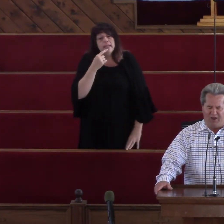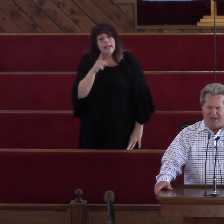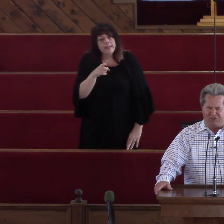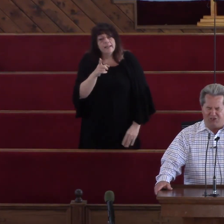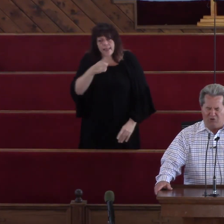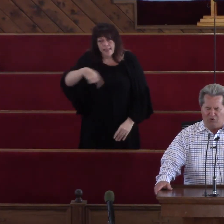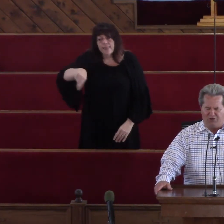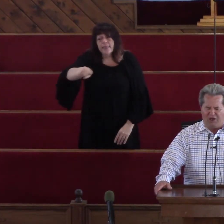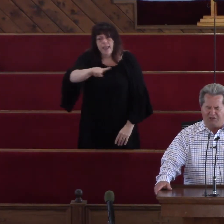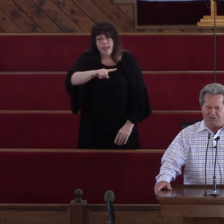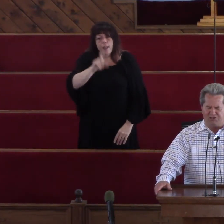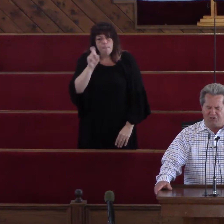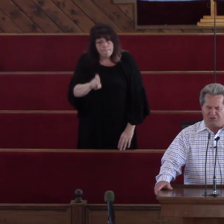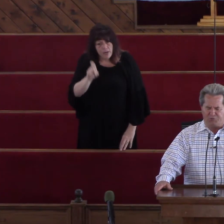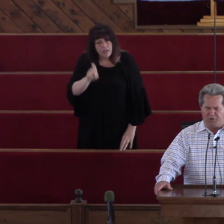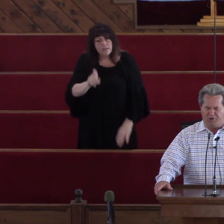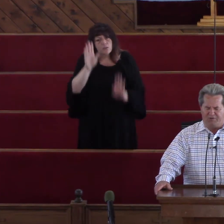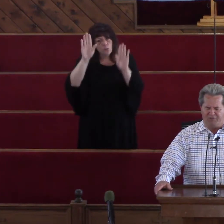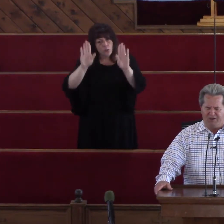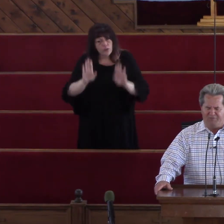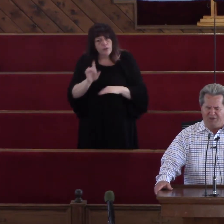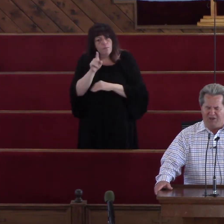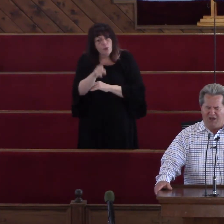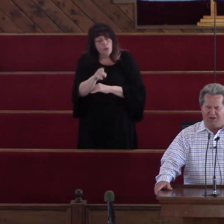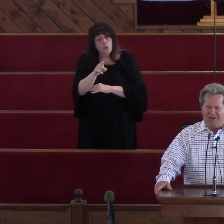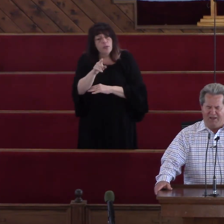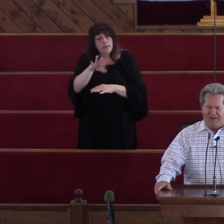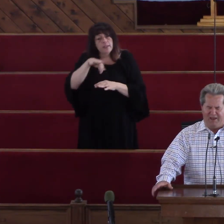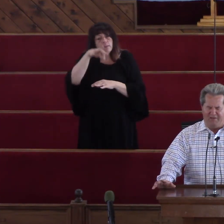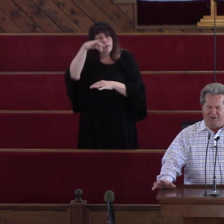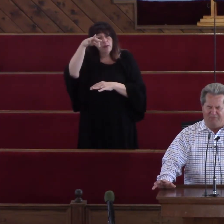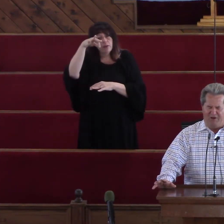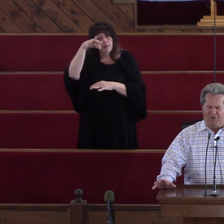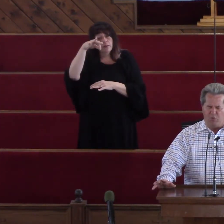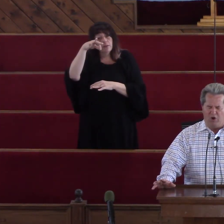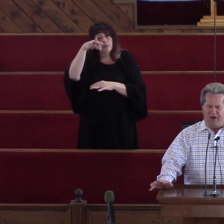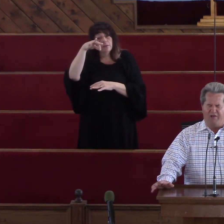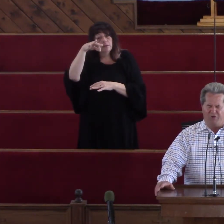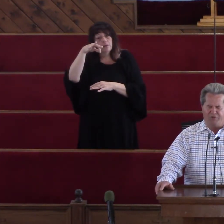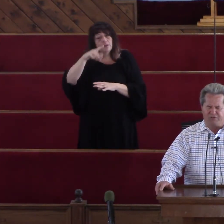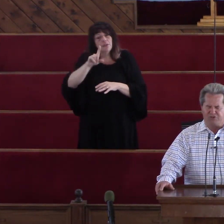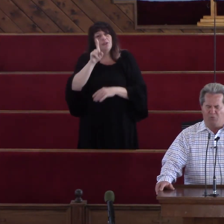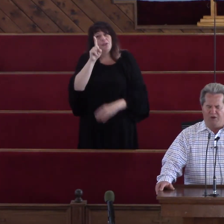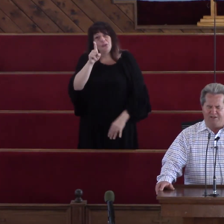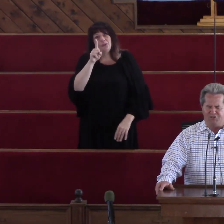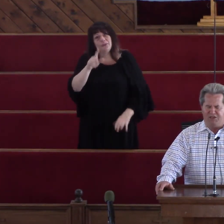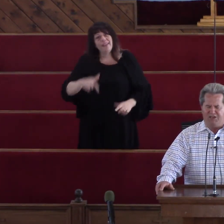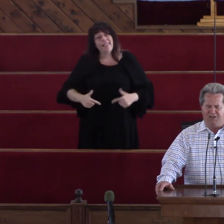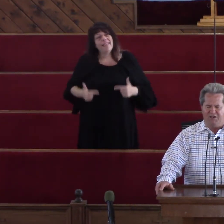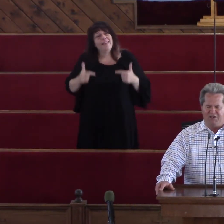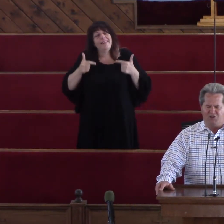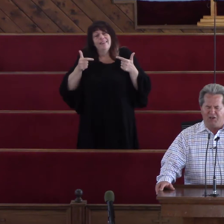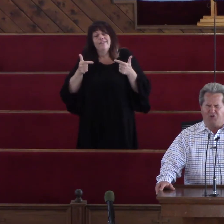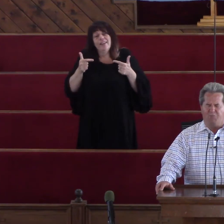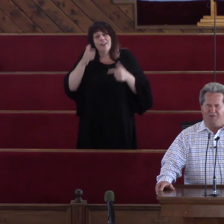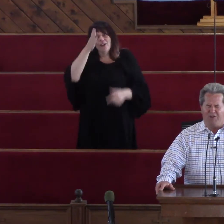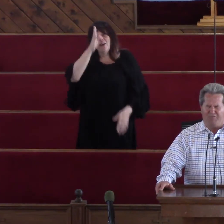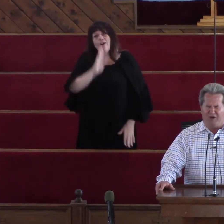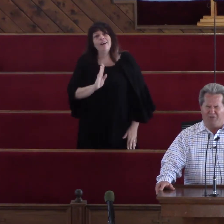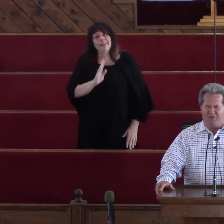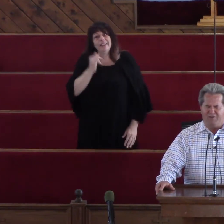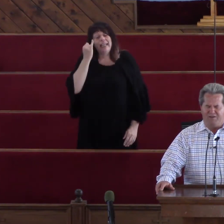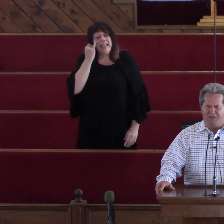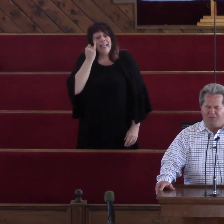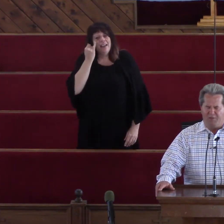And we ask you Lord God To send the spirit of the living God And Heavenly Father Wherever there's someone listening in Touch them